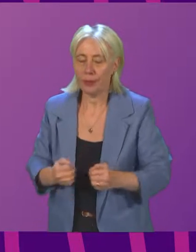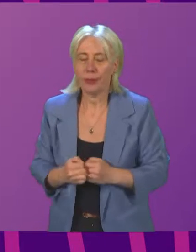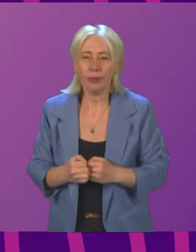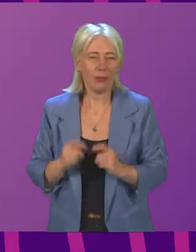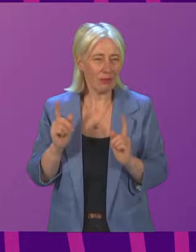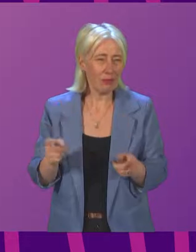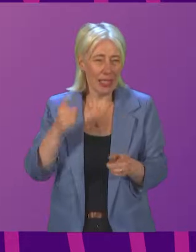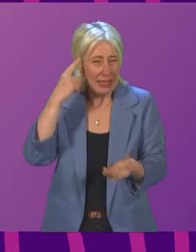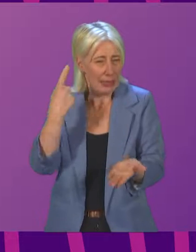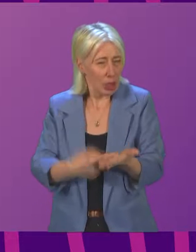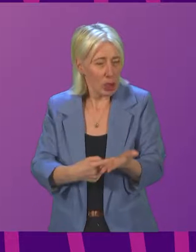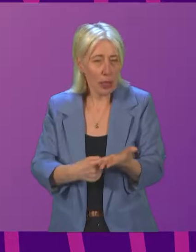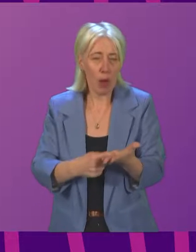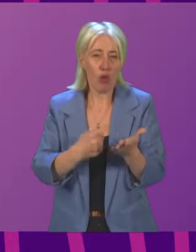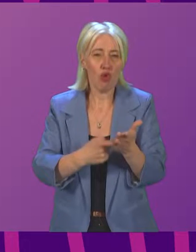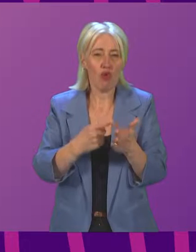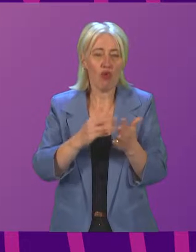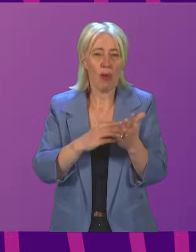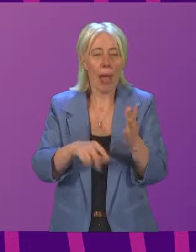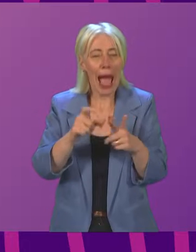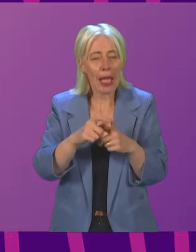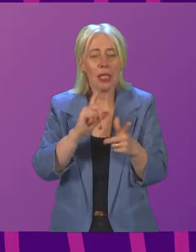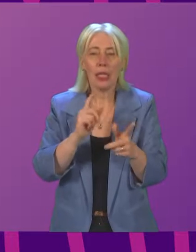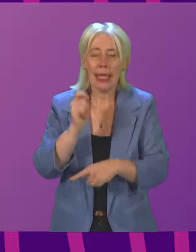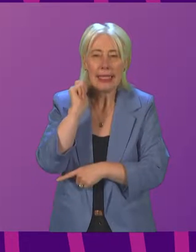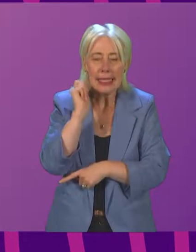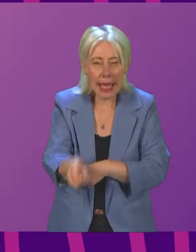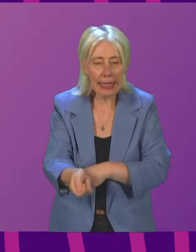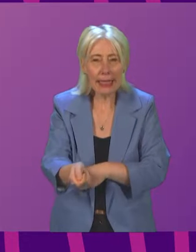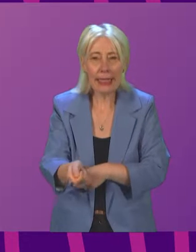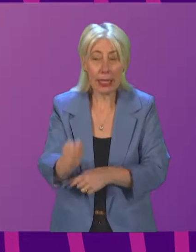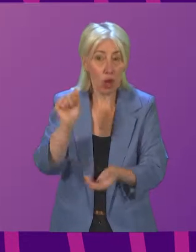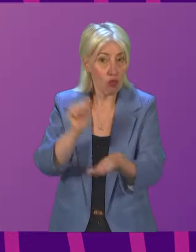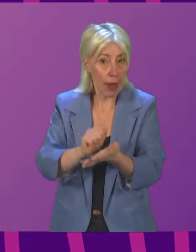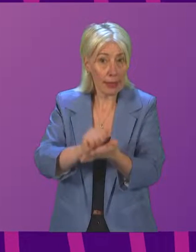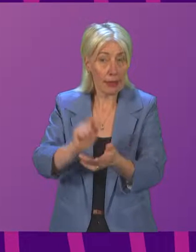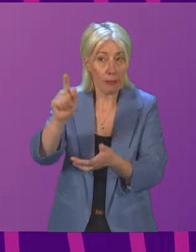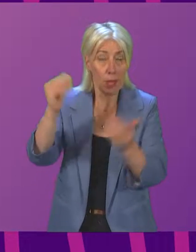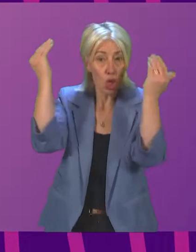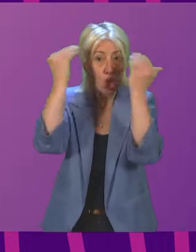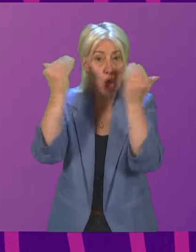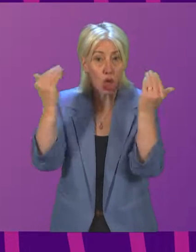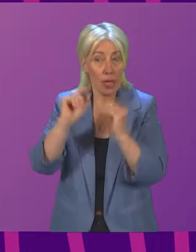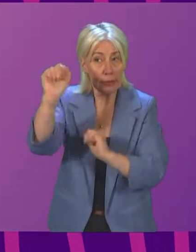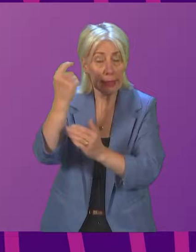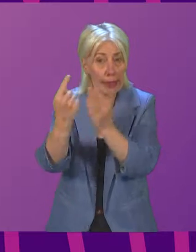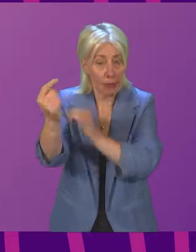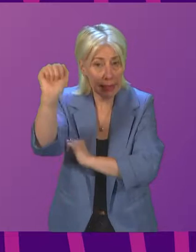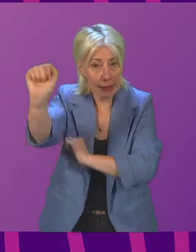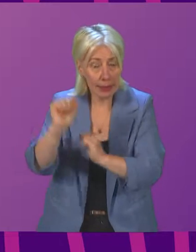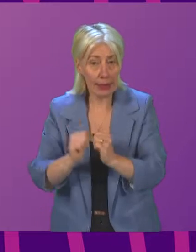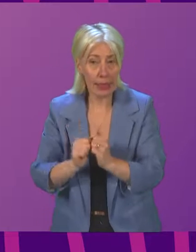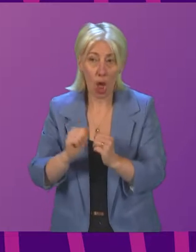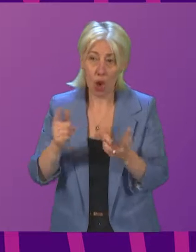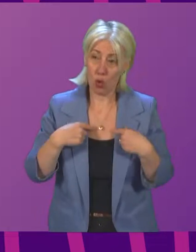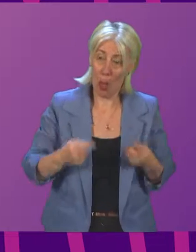that decisions about remand and sentencing are rightly made by independent judges. So why does he now think that ministers know